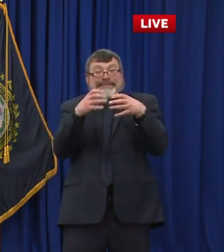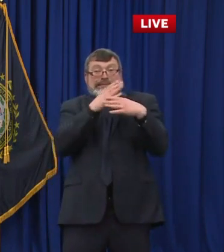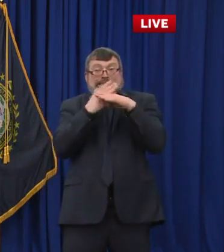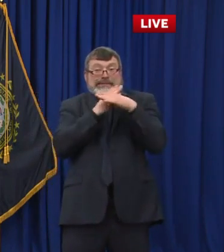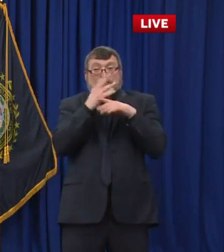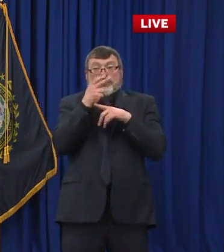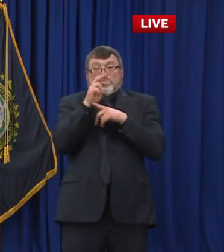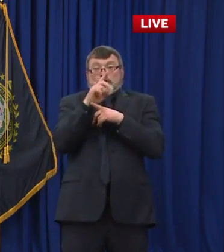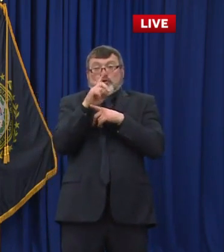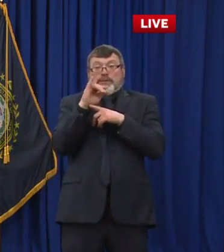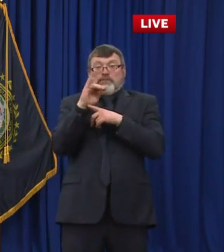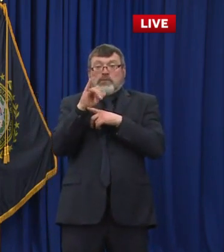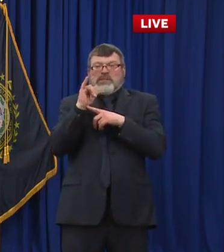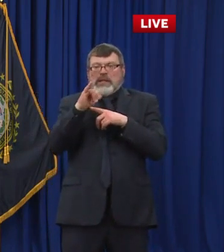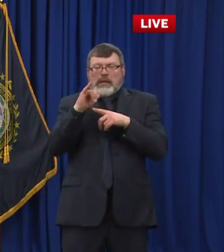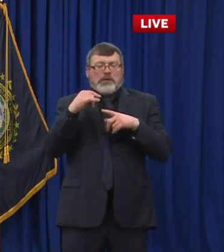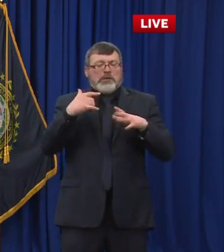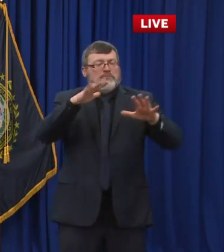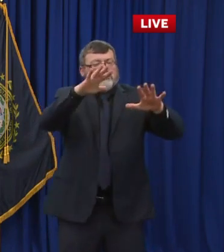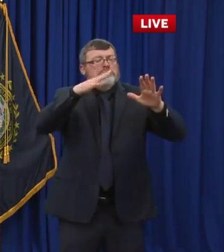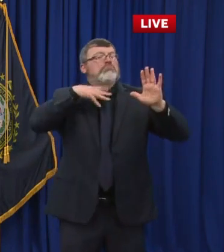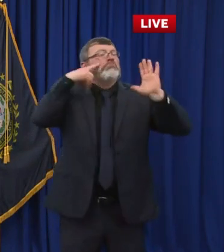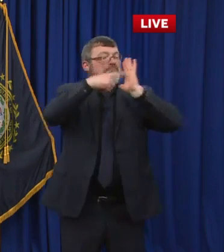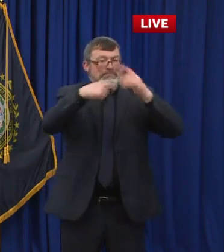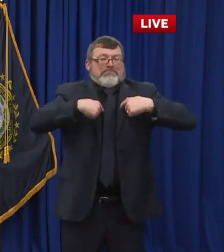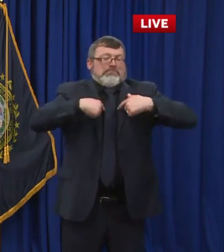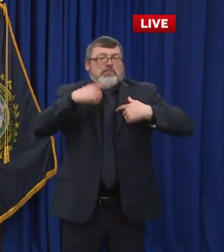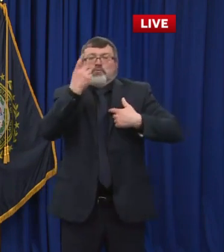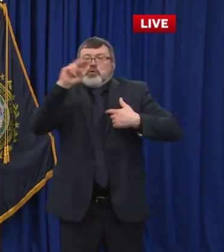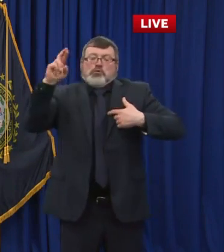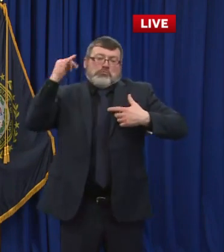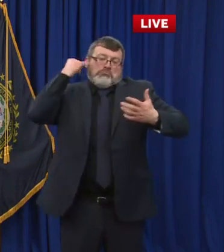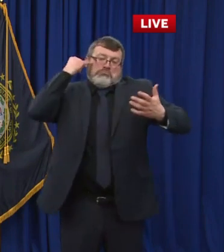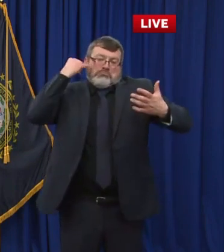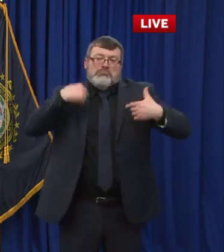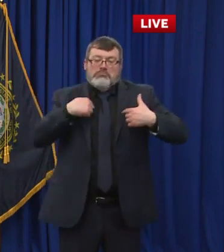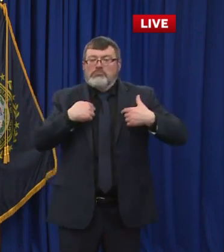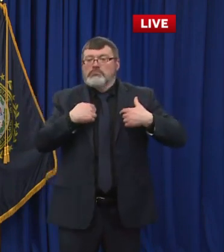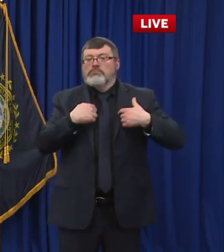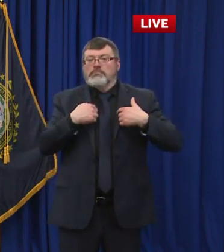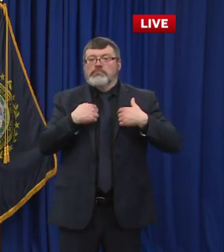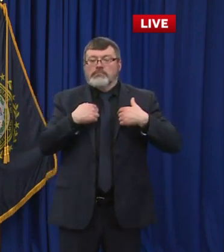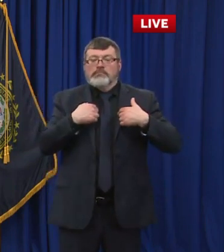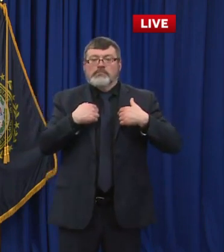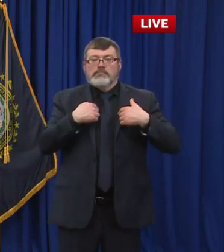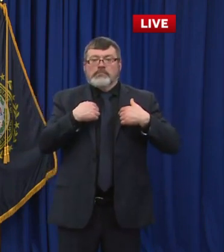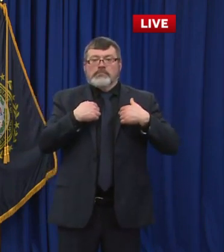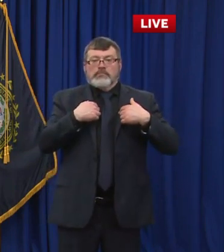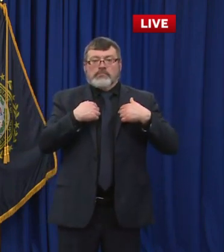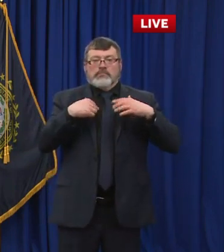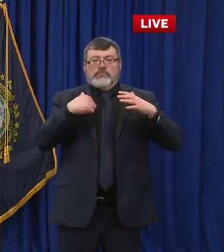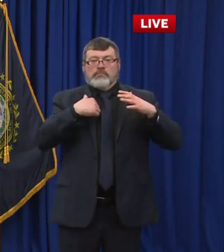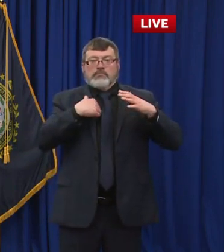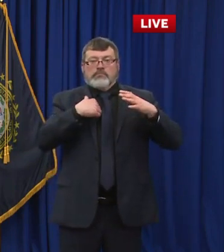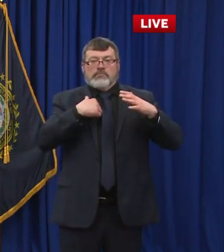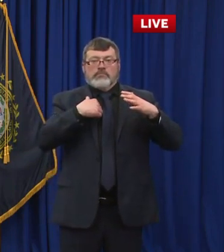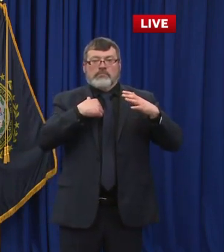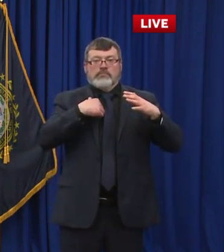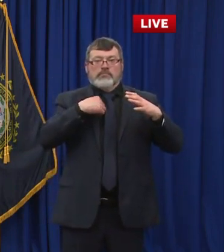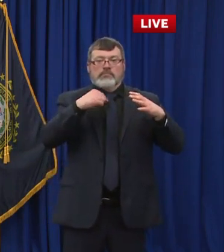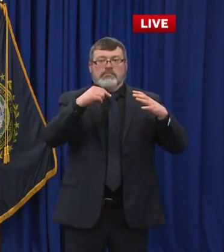pretending to be pretending to have Dr. Chan's job for a second, so he'll come up and correct me. But in theory, the virus loses its ability to be transmitted.